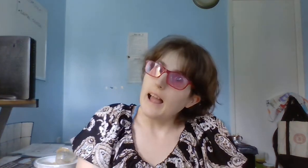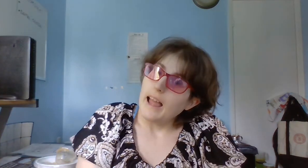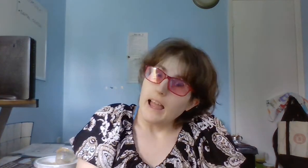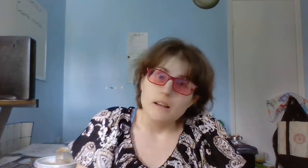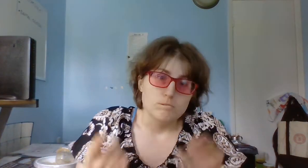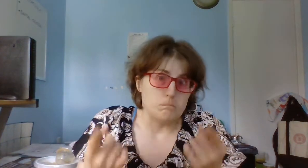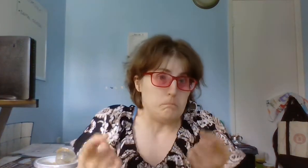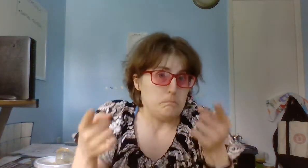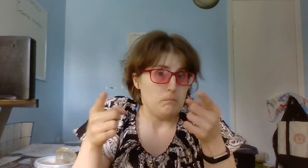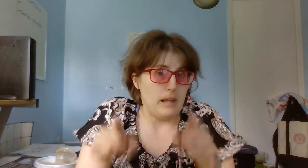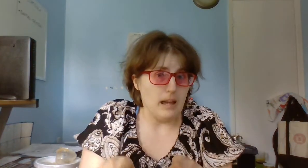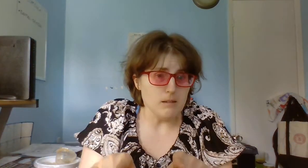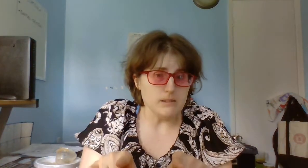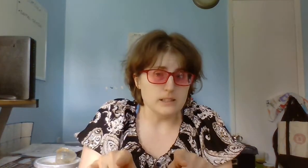It happens.